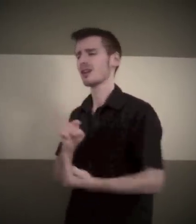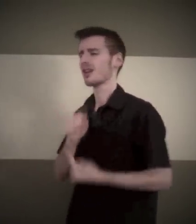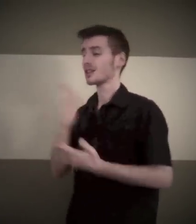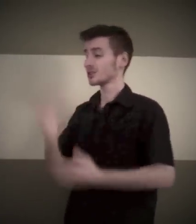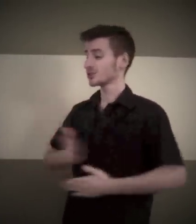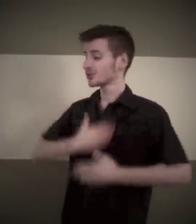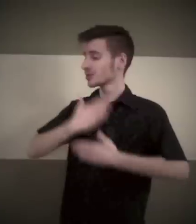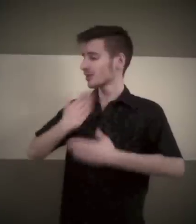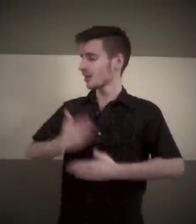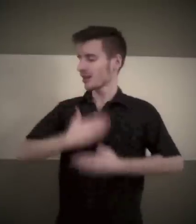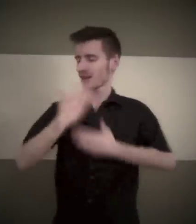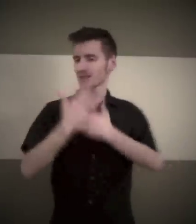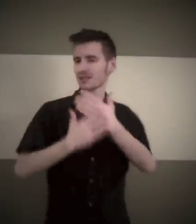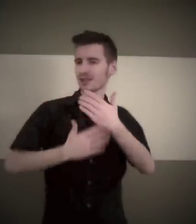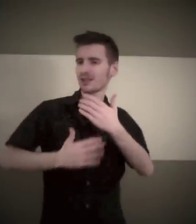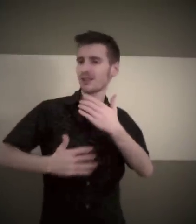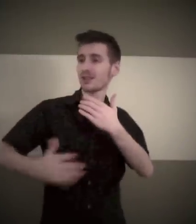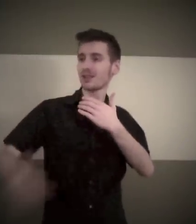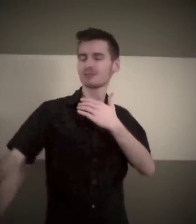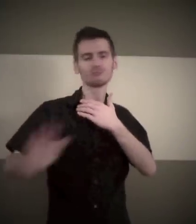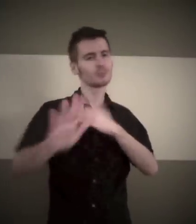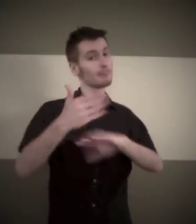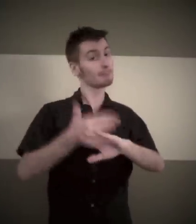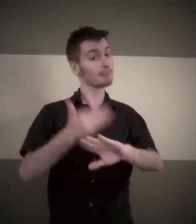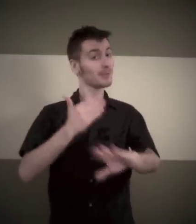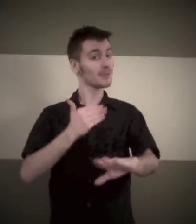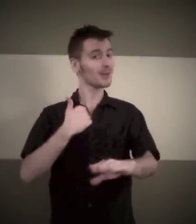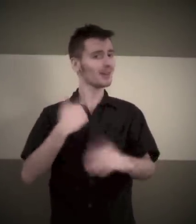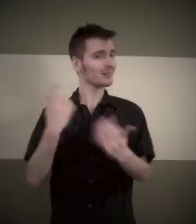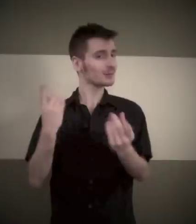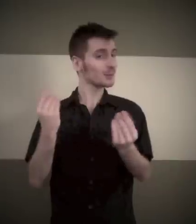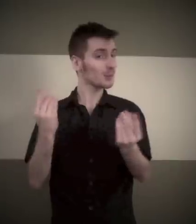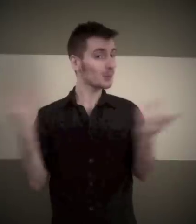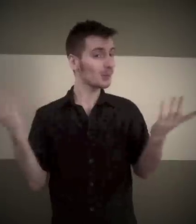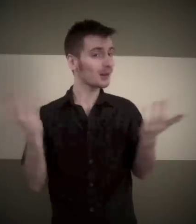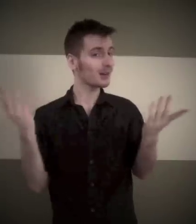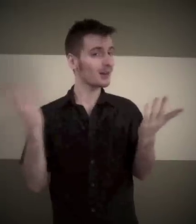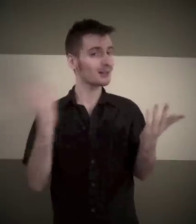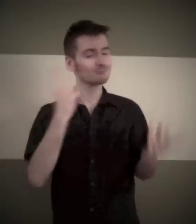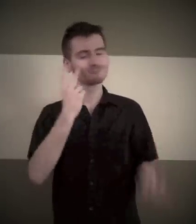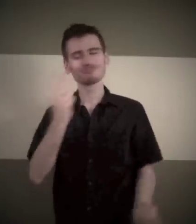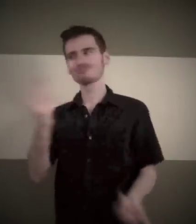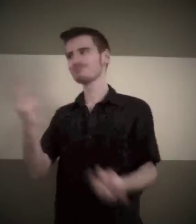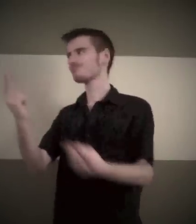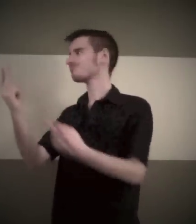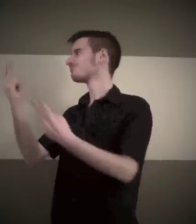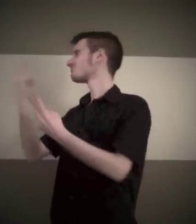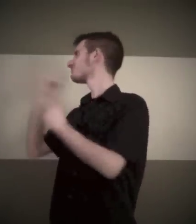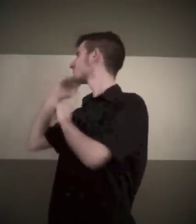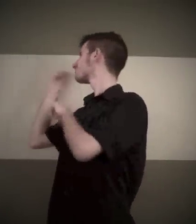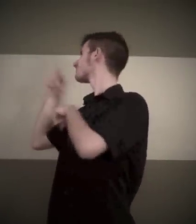pain But until my moment comes, I'll say I,